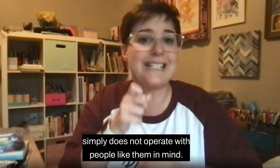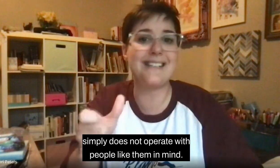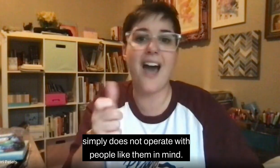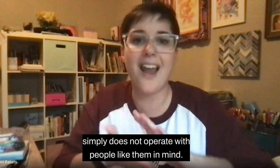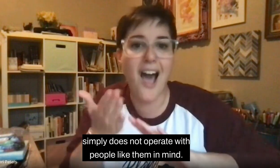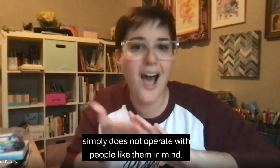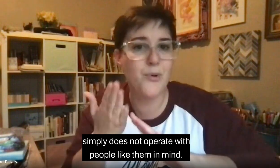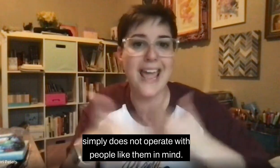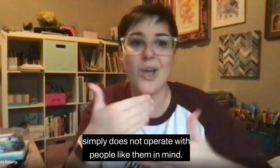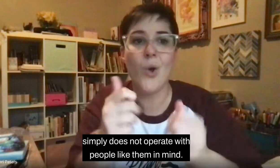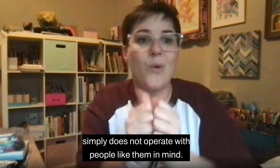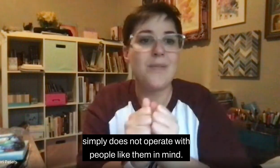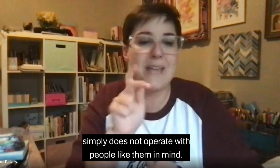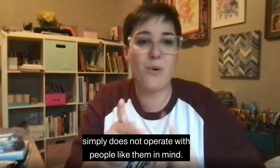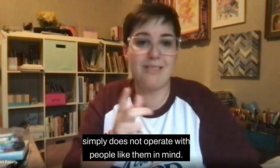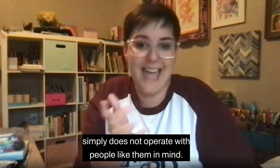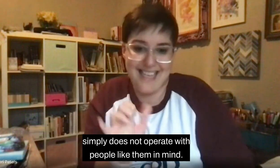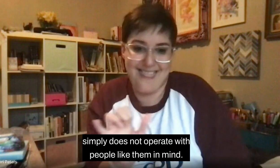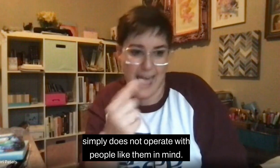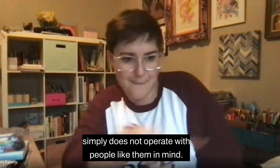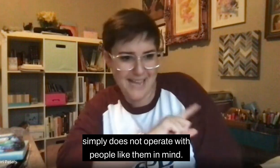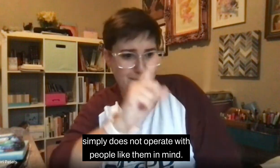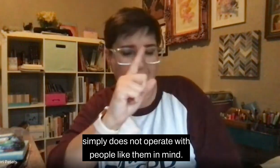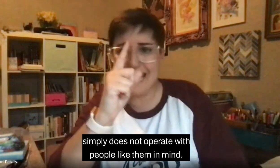not operate with people like them in mind.